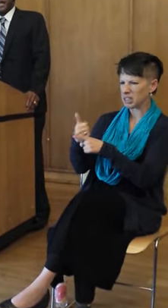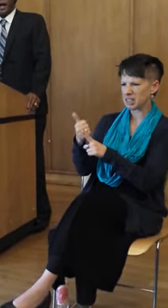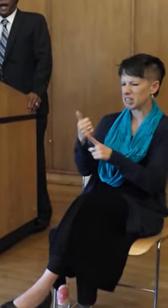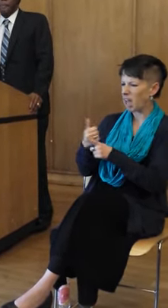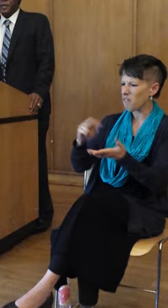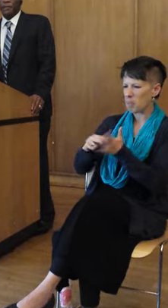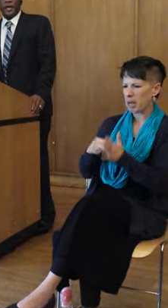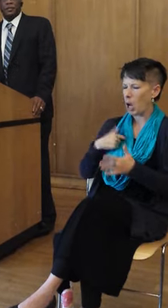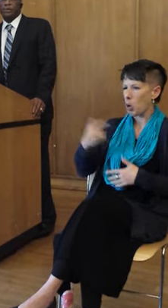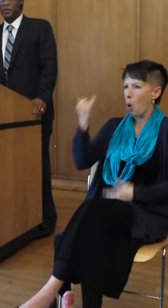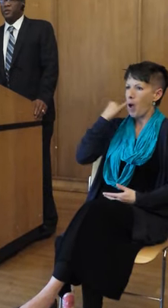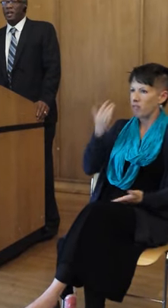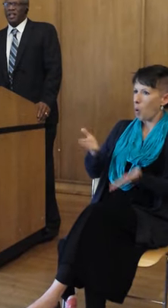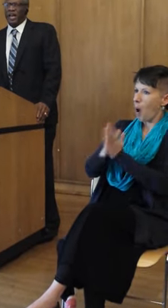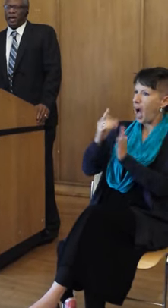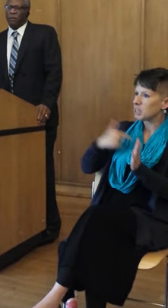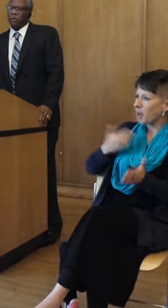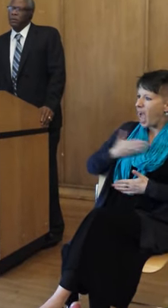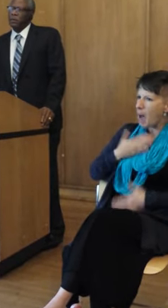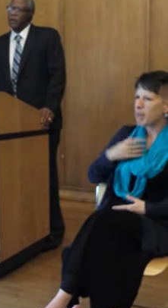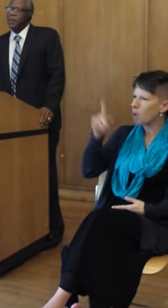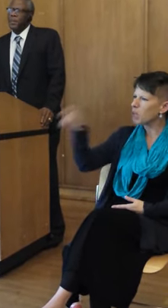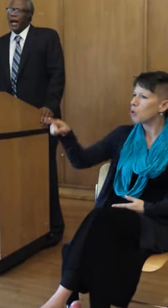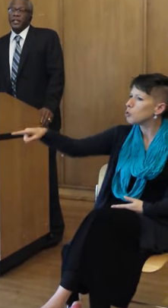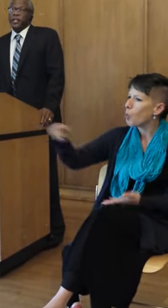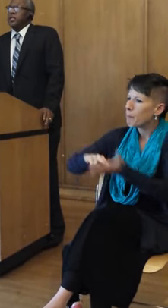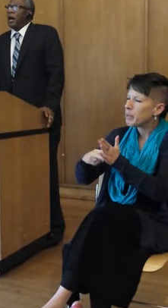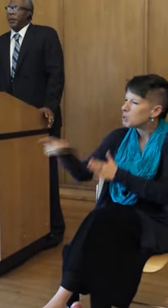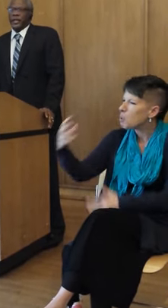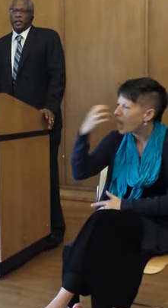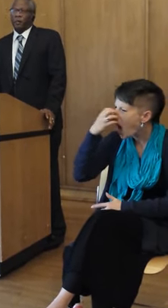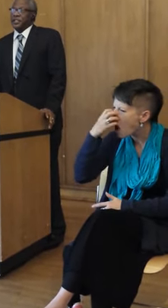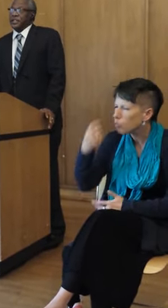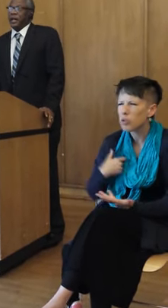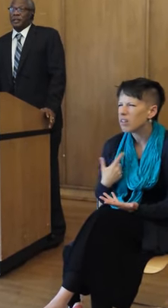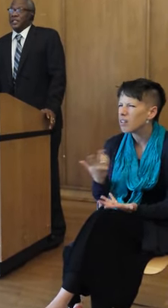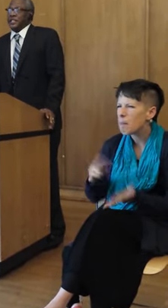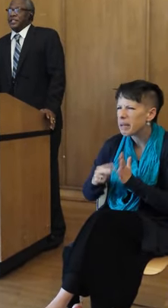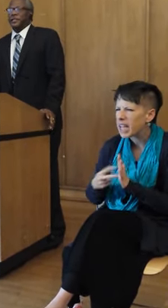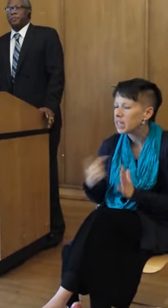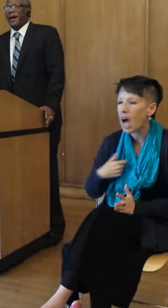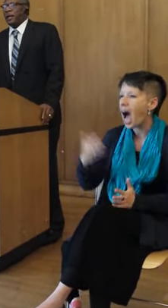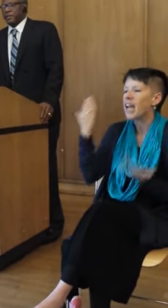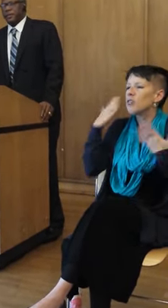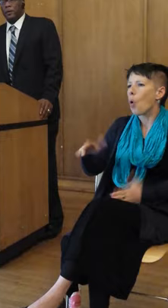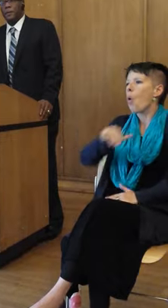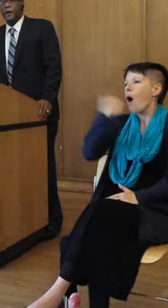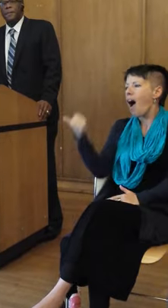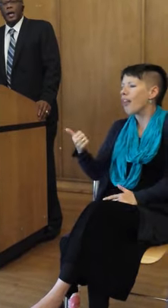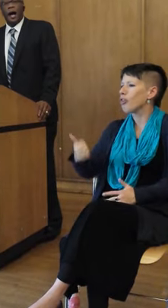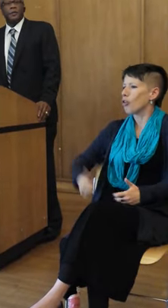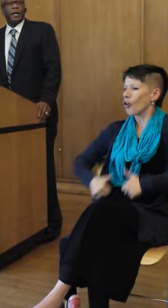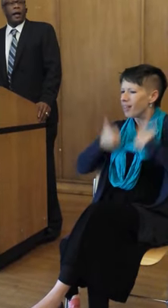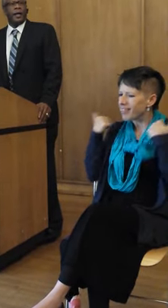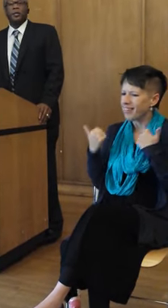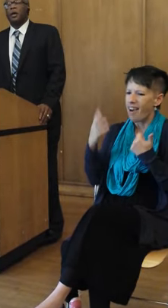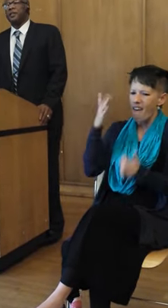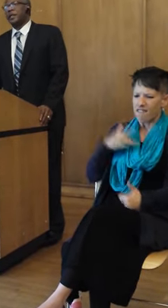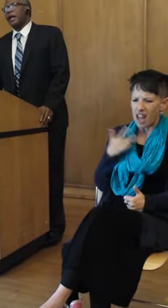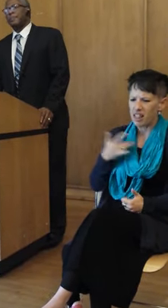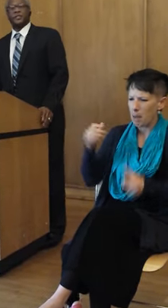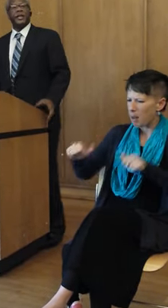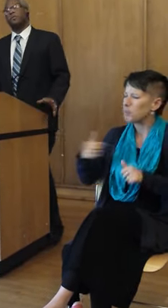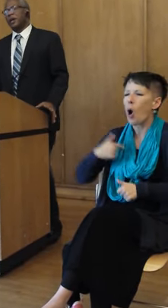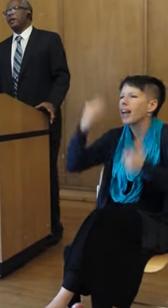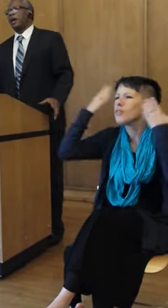would have asked me if I not happy, I would have asked you, were you a clown? I didn't know that there was another existence possible. I